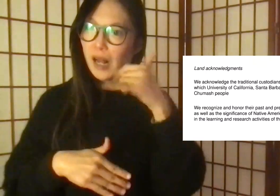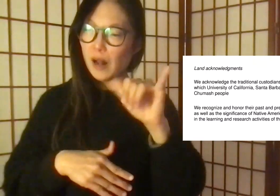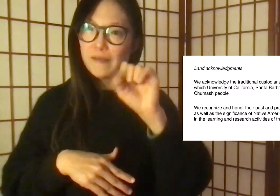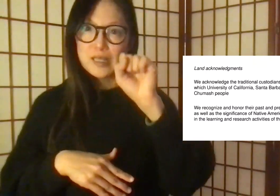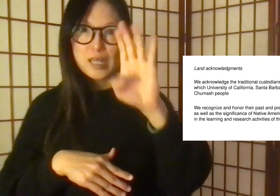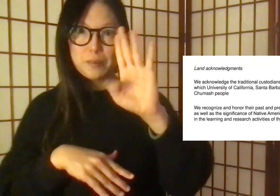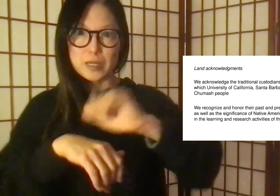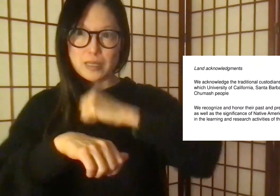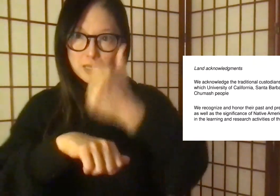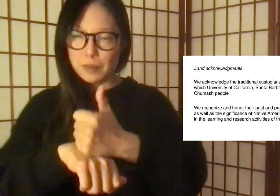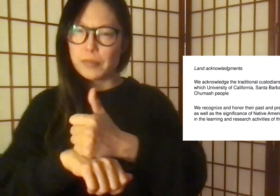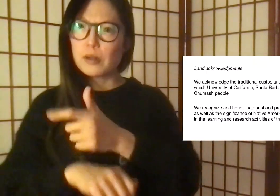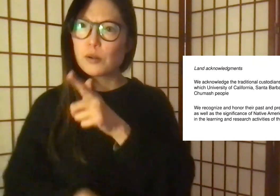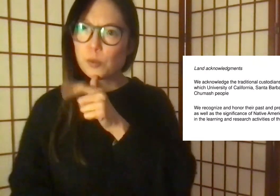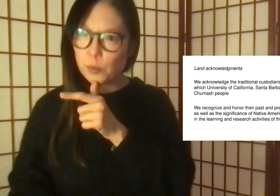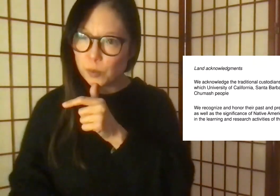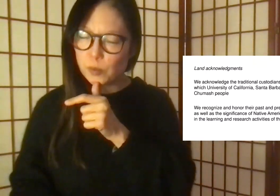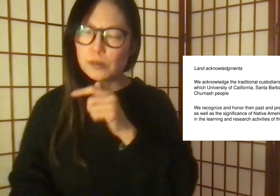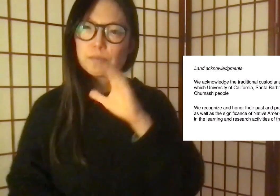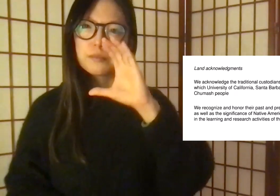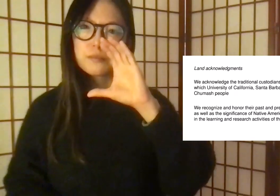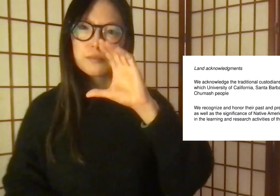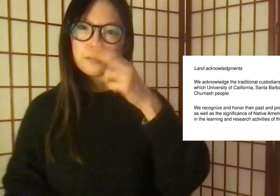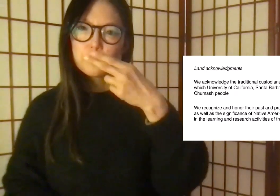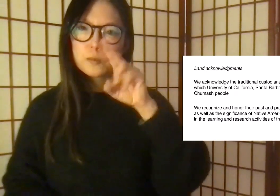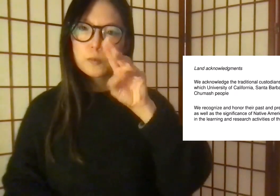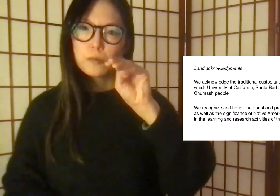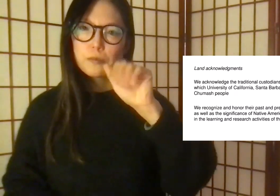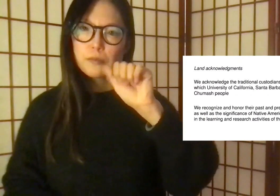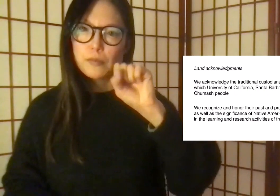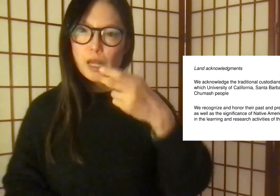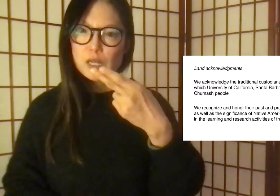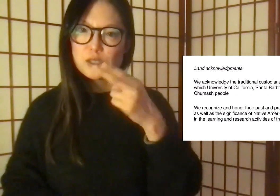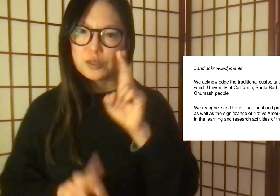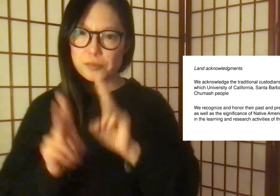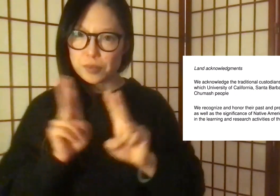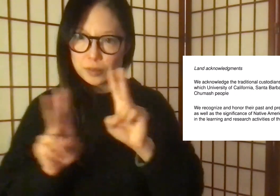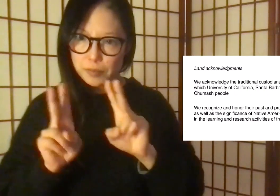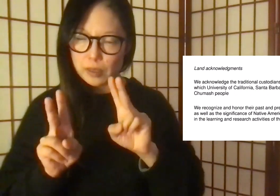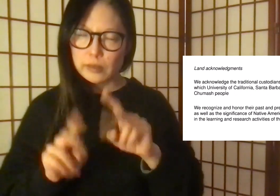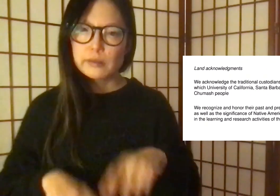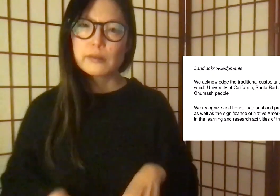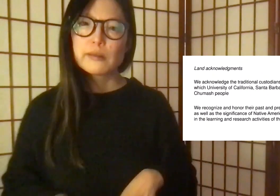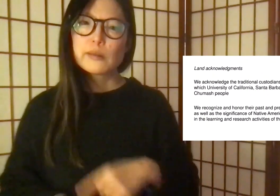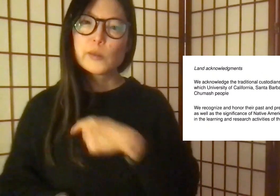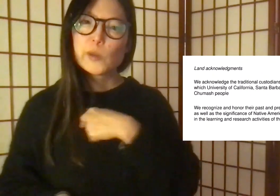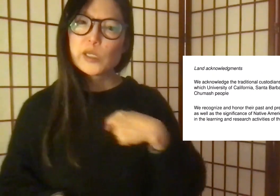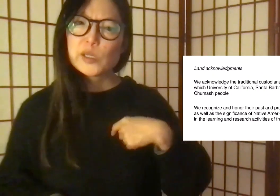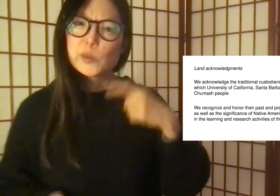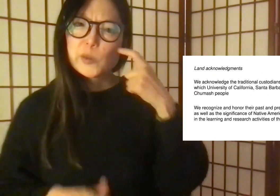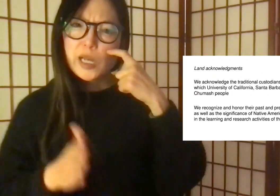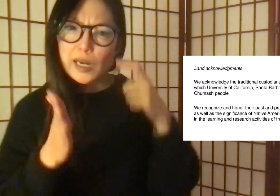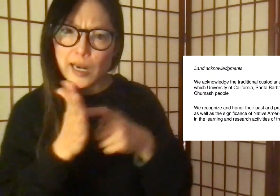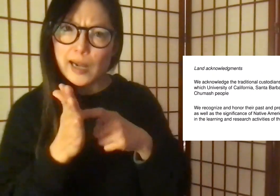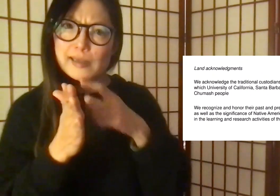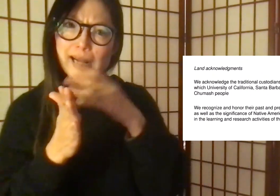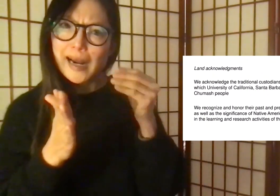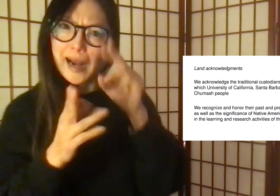the traditional custodians of the land in which University of California Santa Barbara stands,